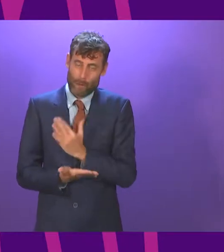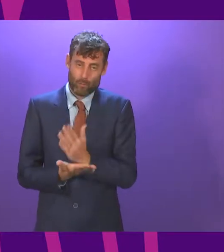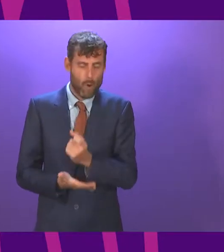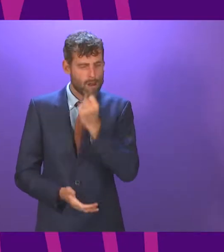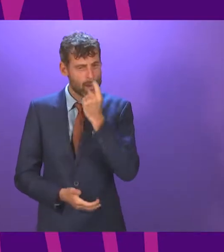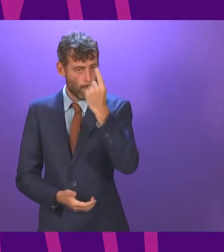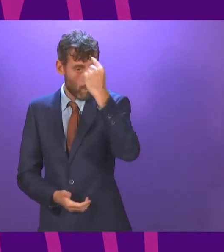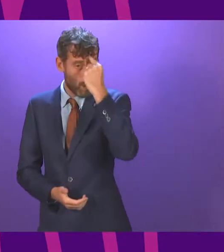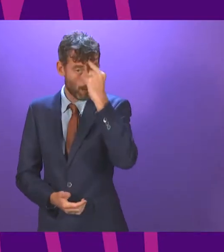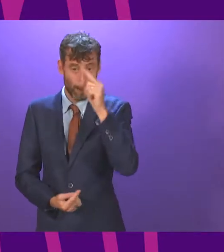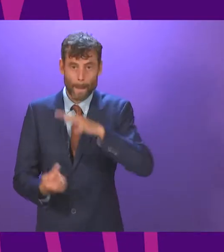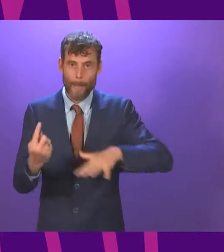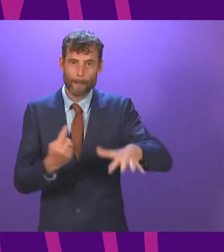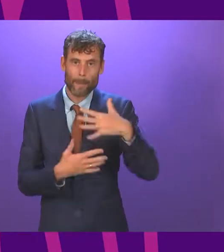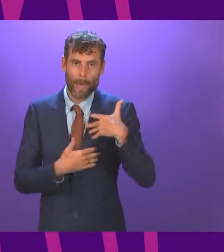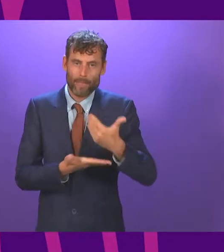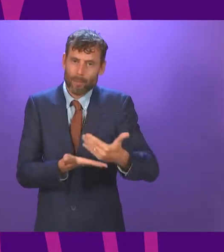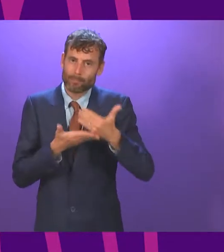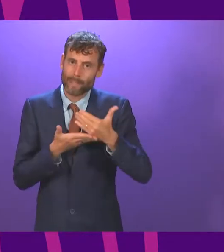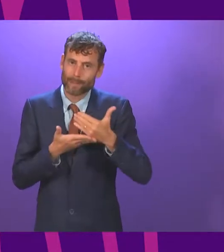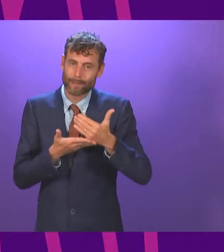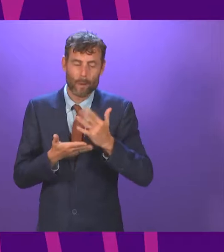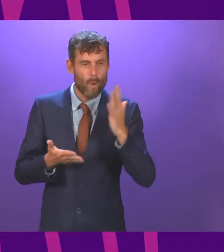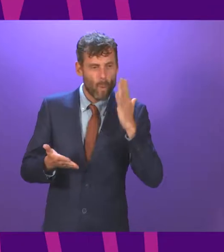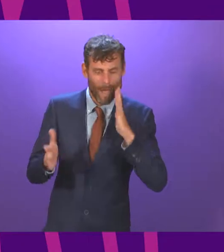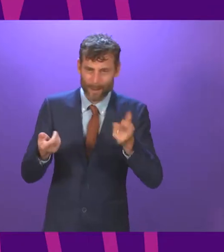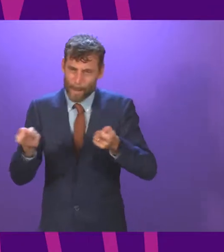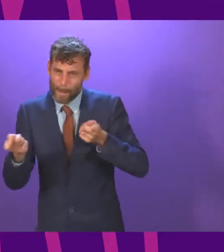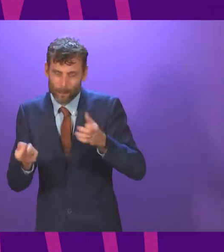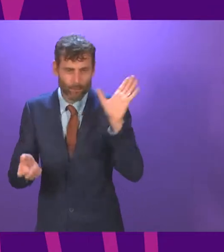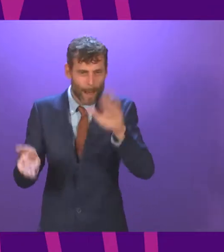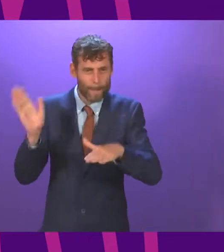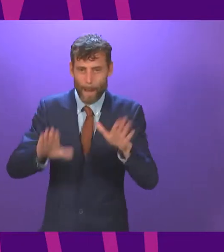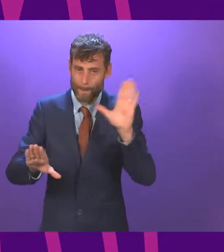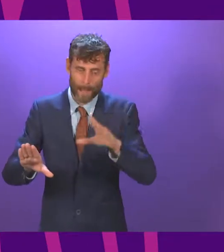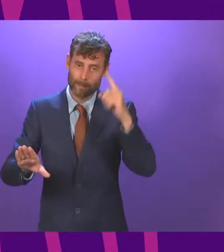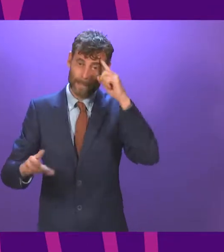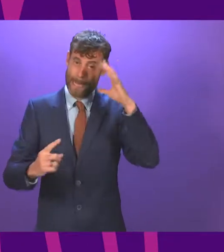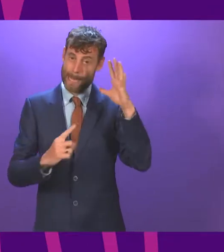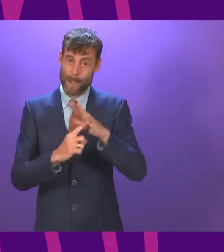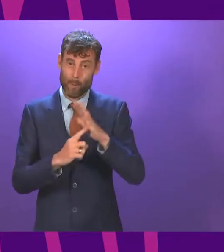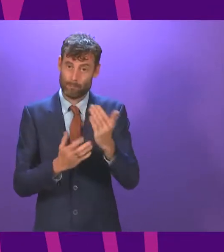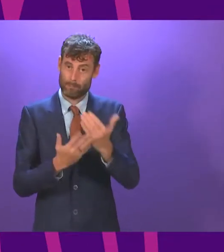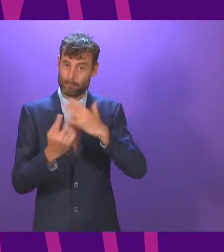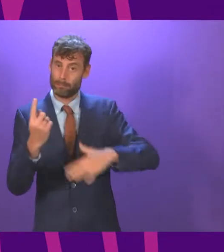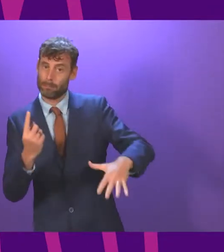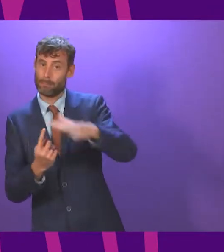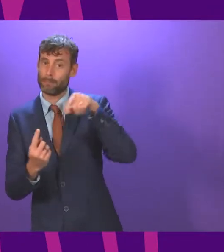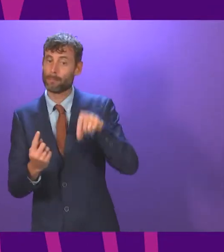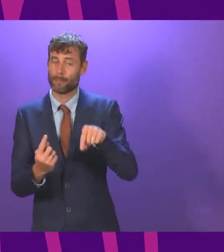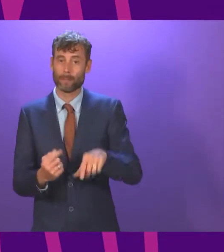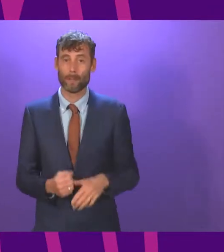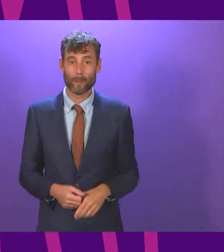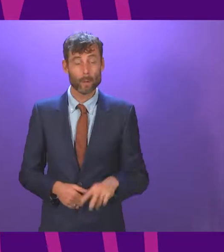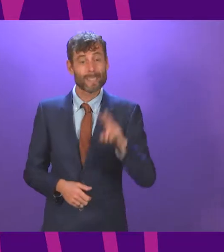to their decision making during this ongoing and complex challenge. Of the many achievements so far,